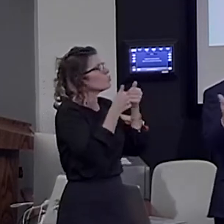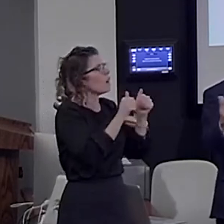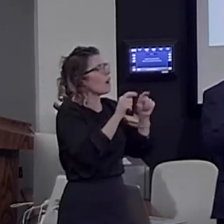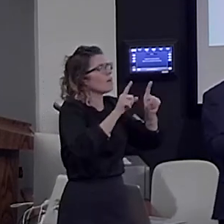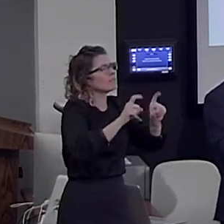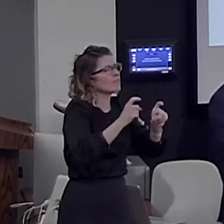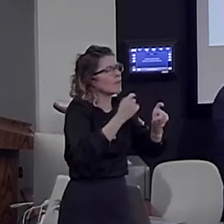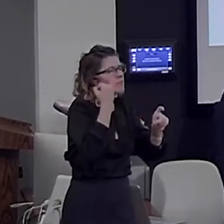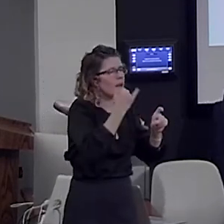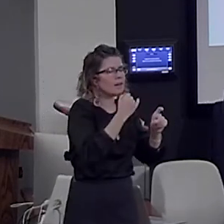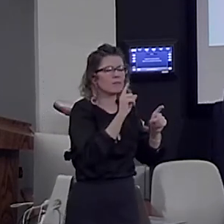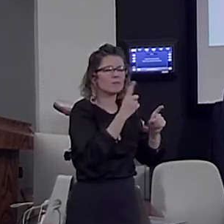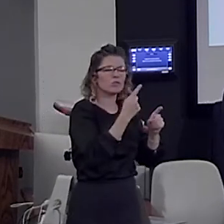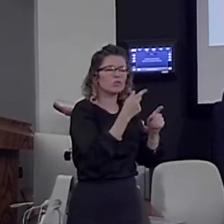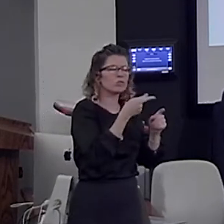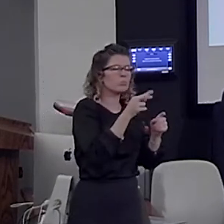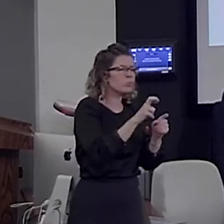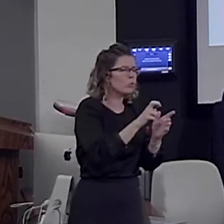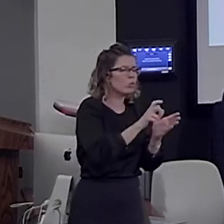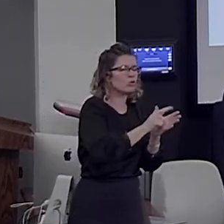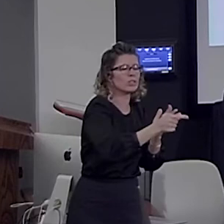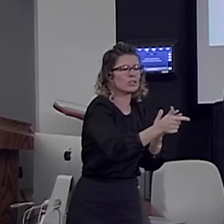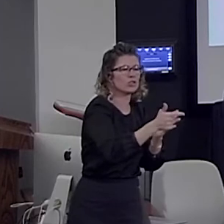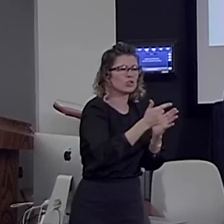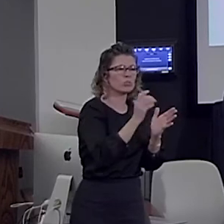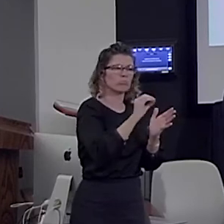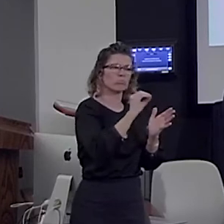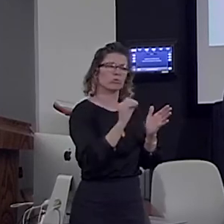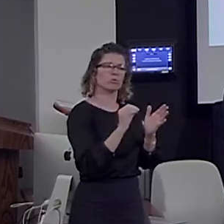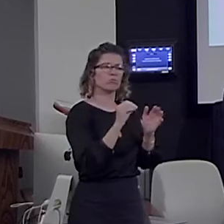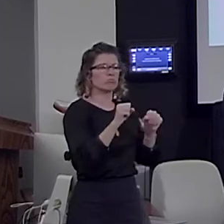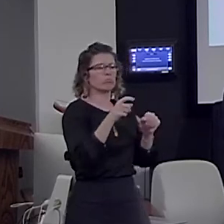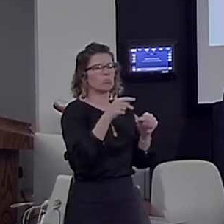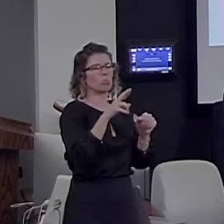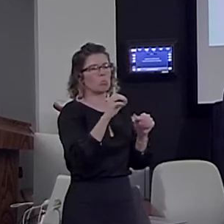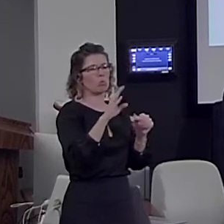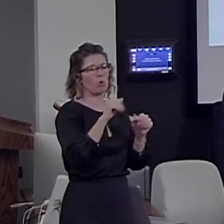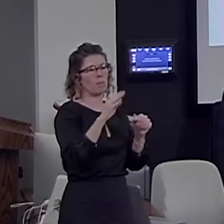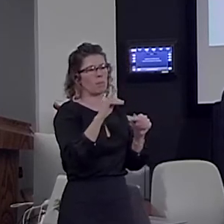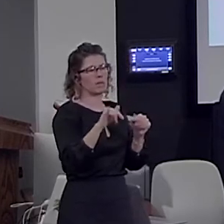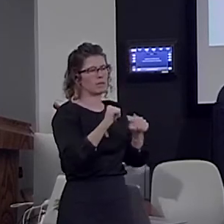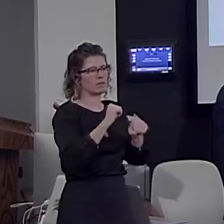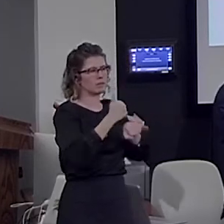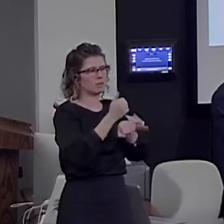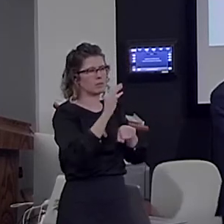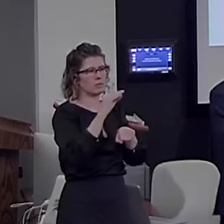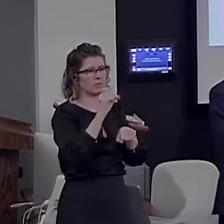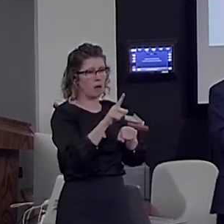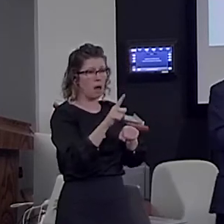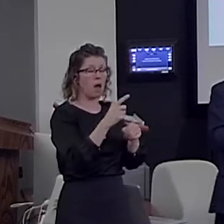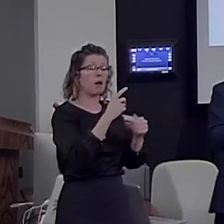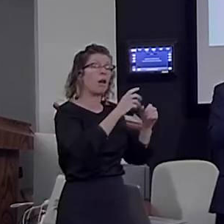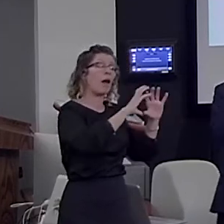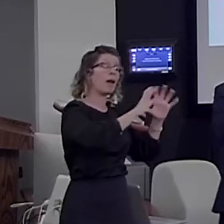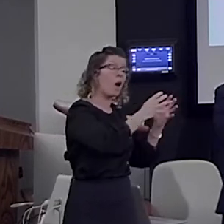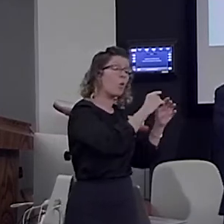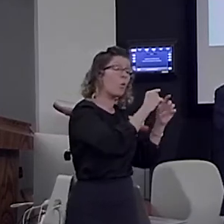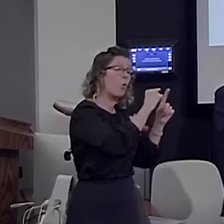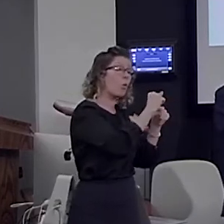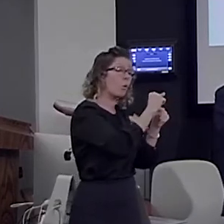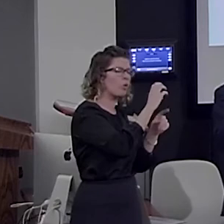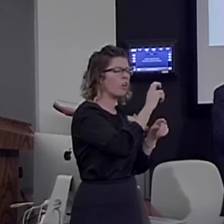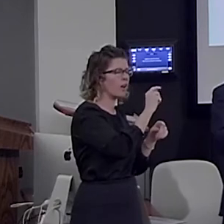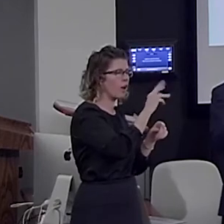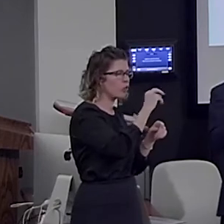probability-based models, entropy and surprisal, either at the single word level or at the category level. Entropy of the